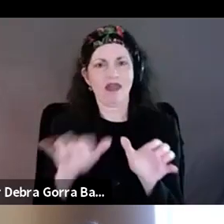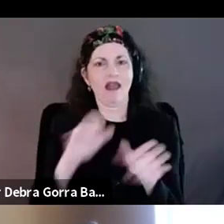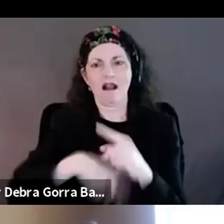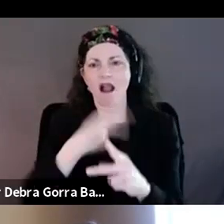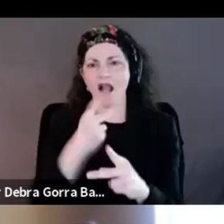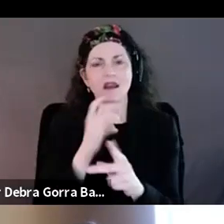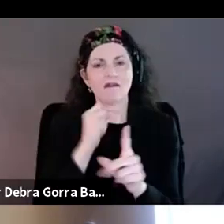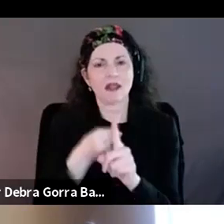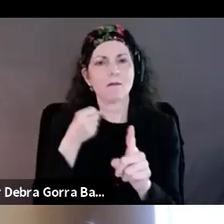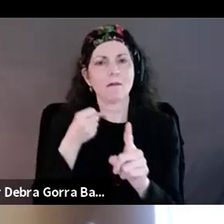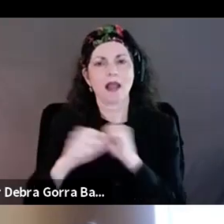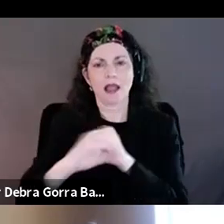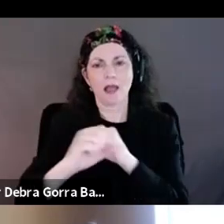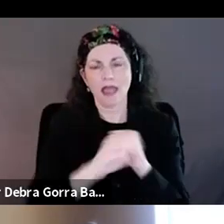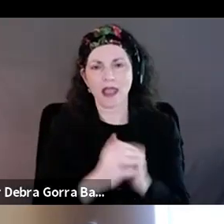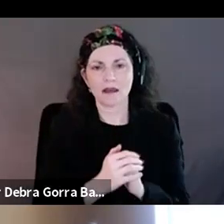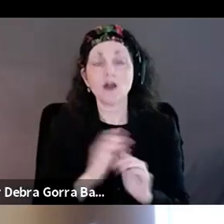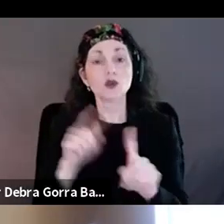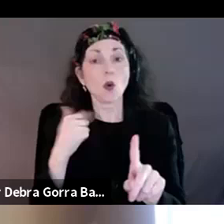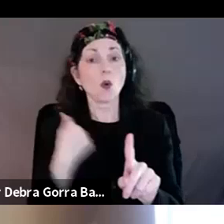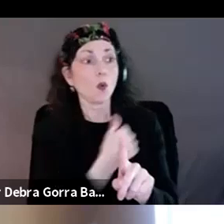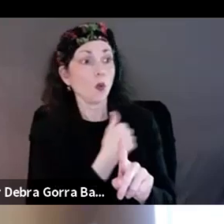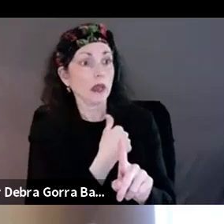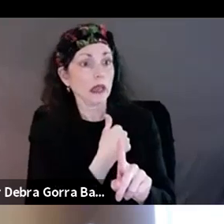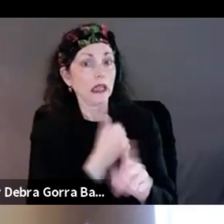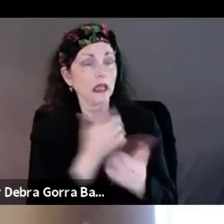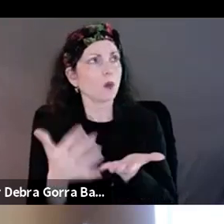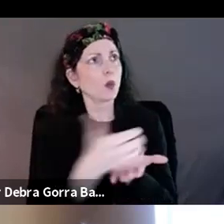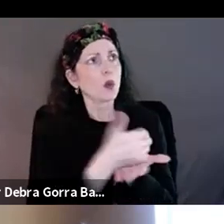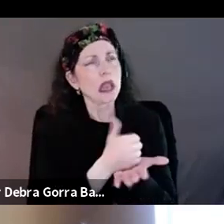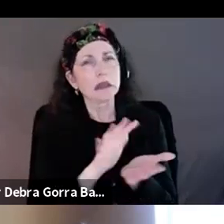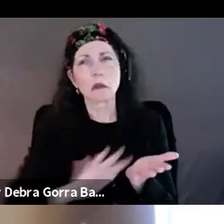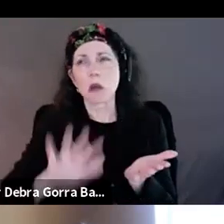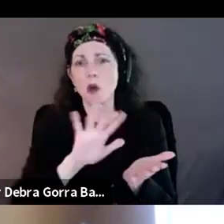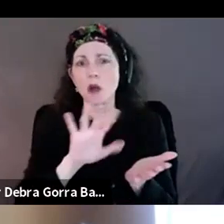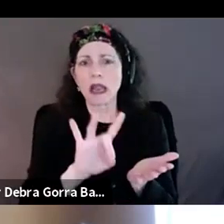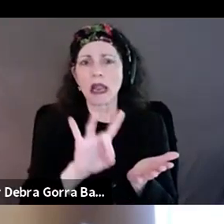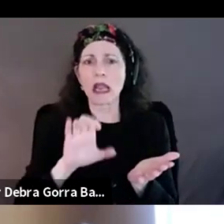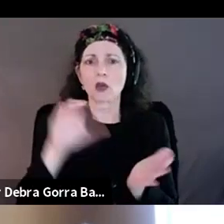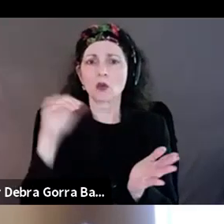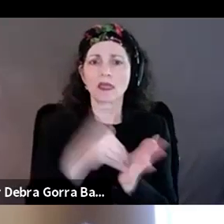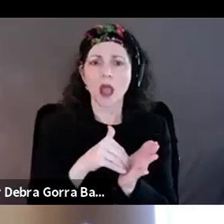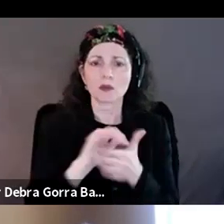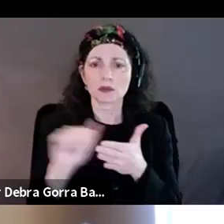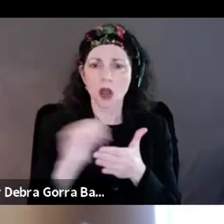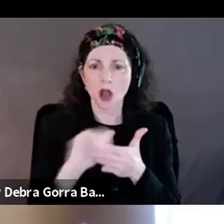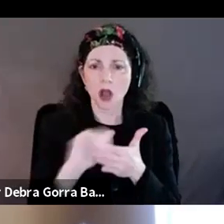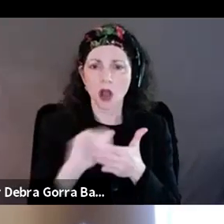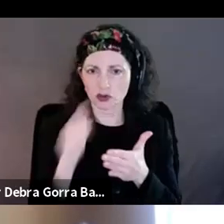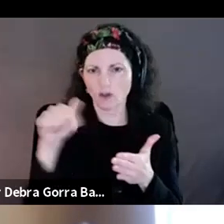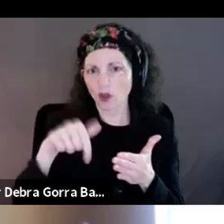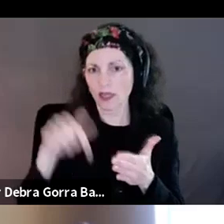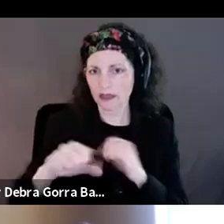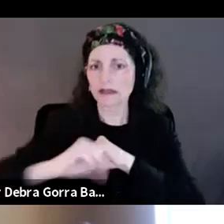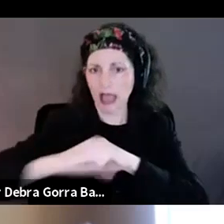we raised, you know, about $800,000 for for this campaign.